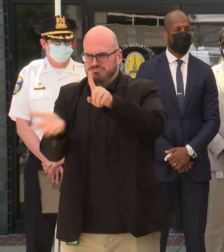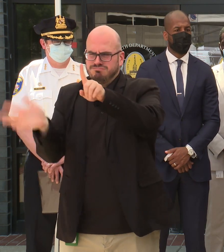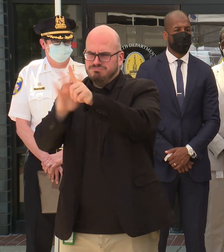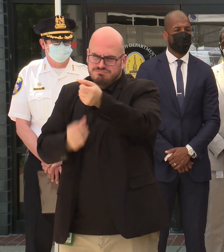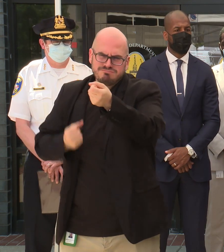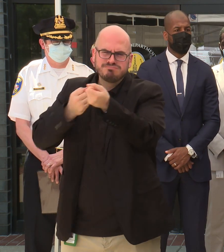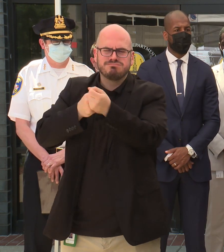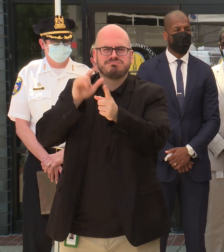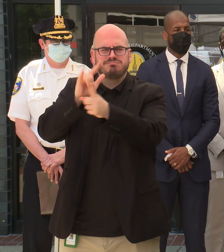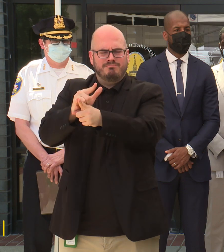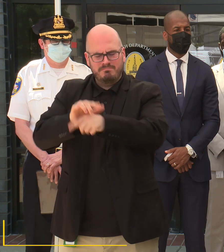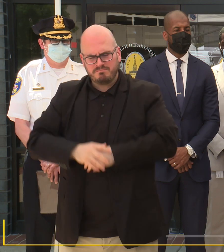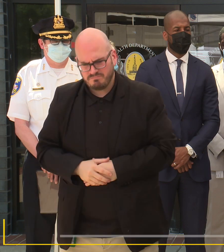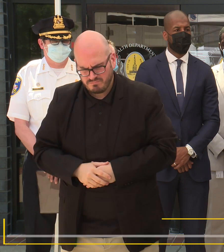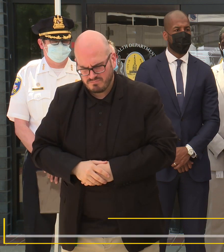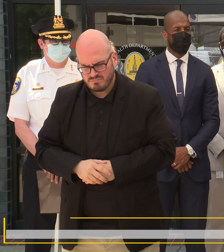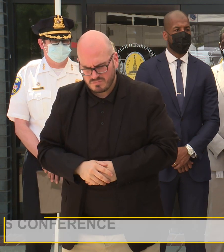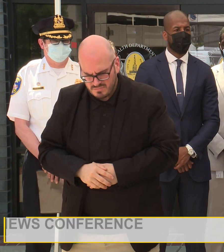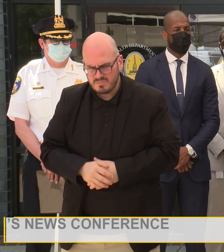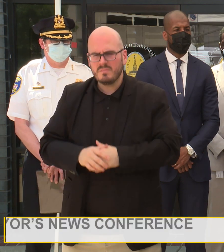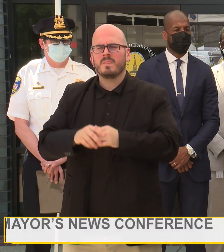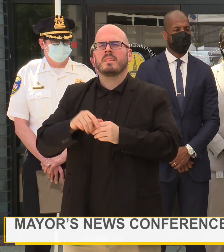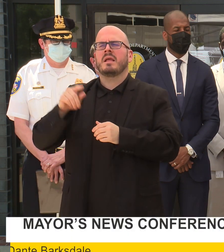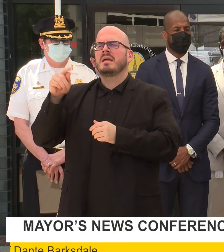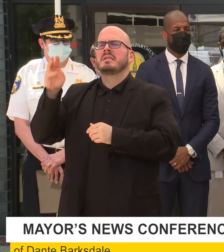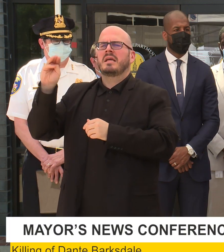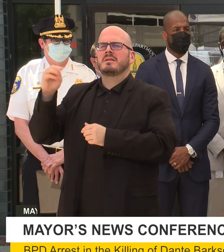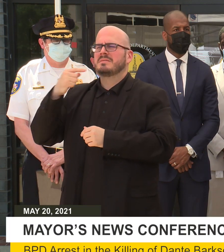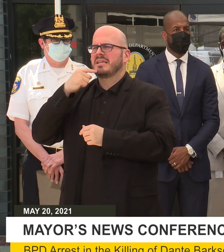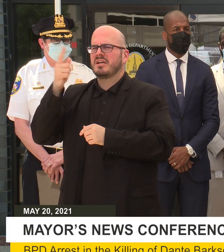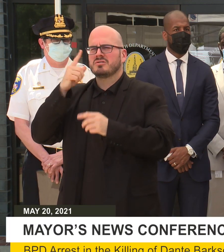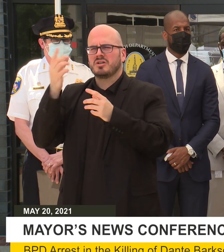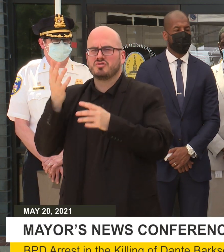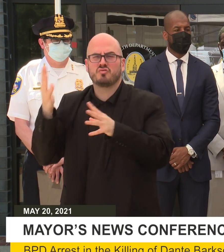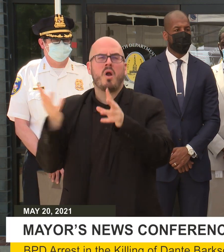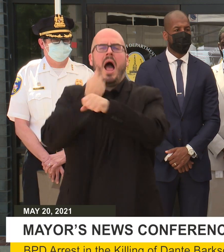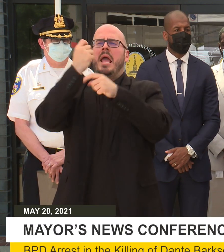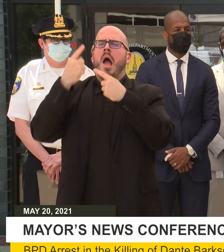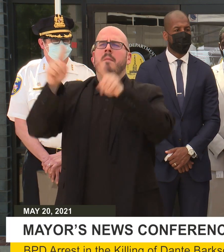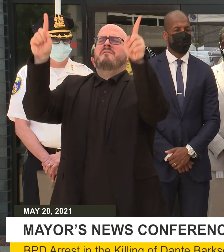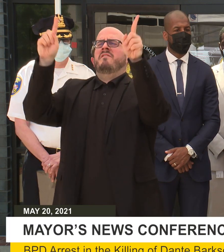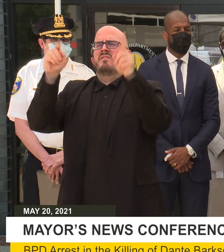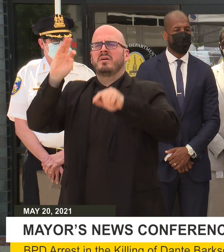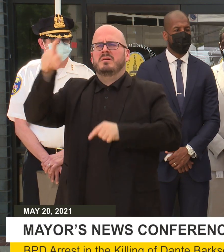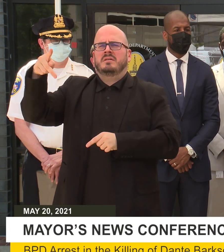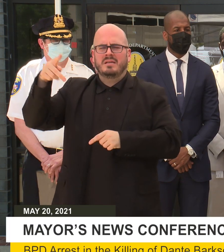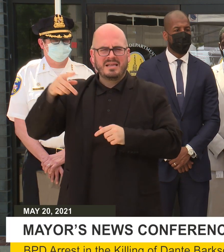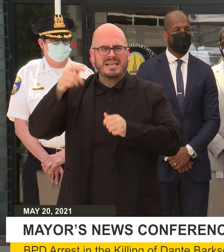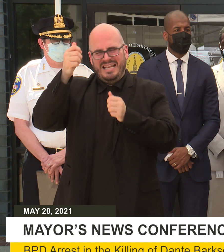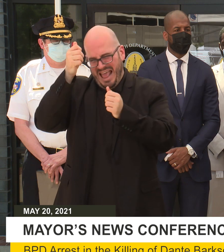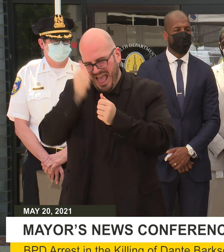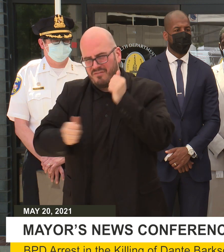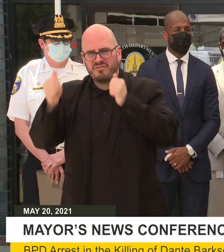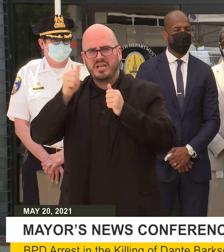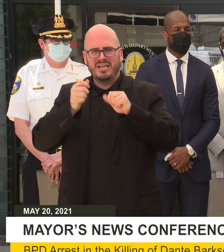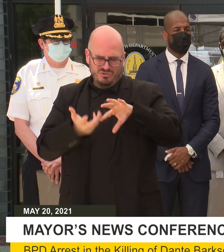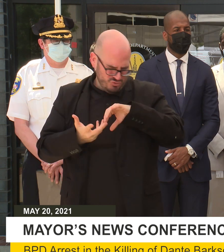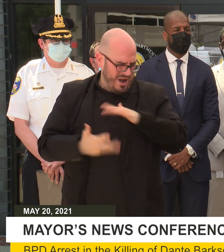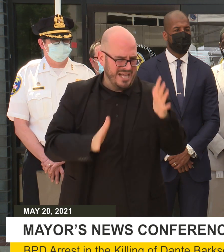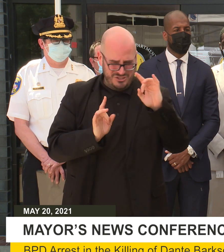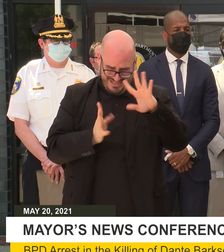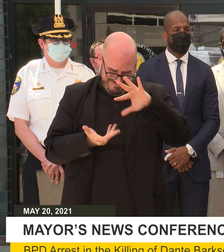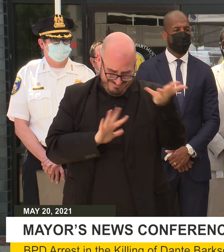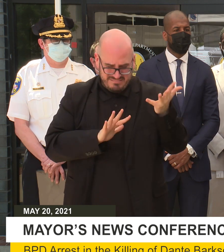Also Tater said there is a triumph in every tragedy. And so while this is a tragedy and there are many